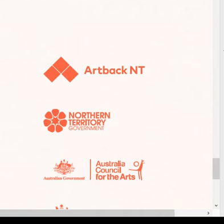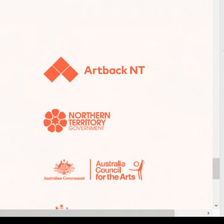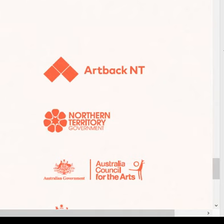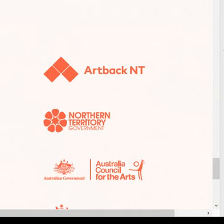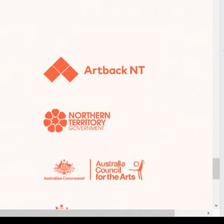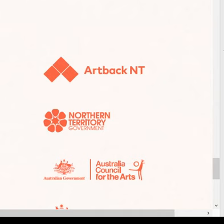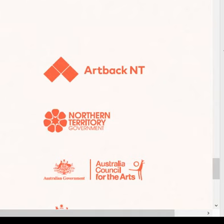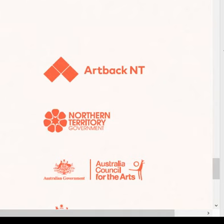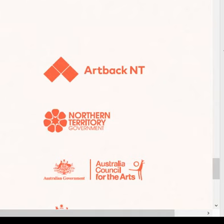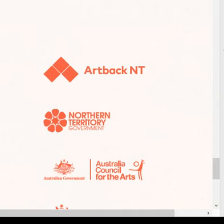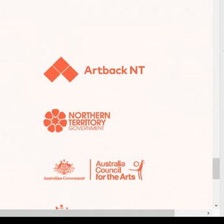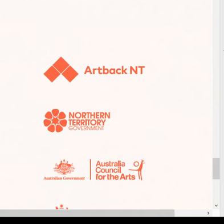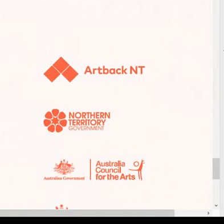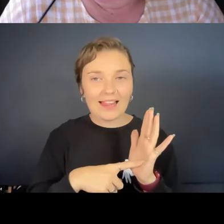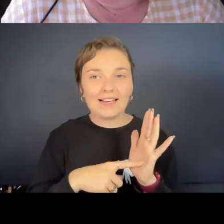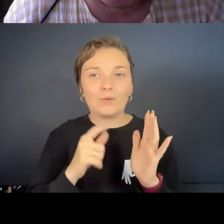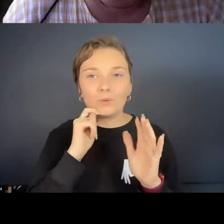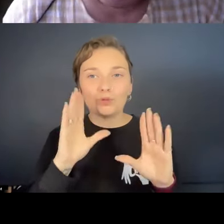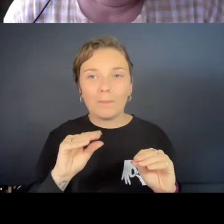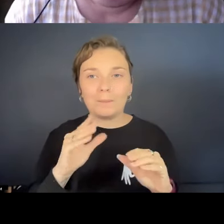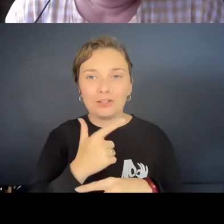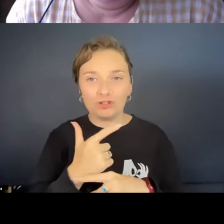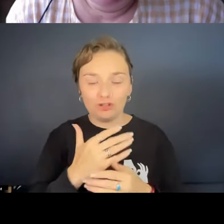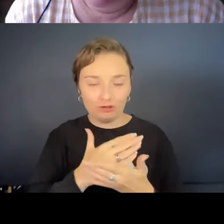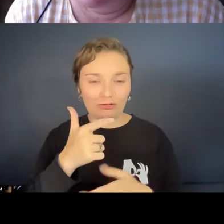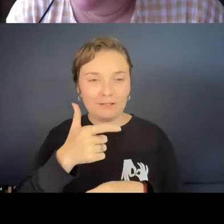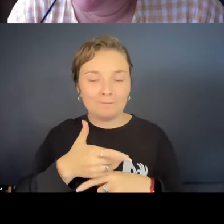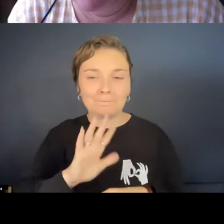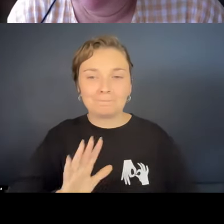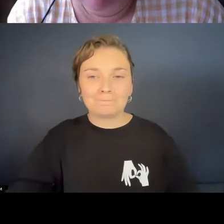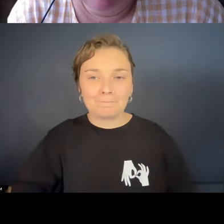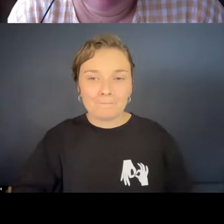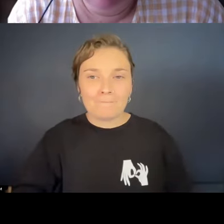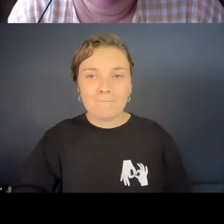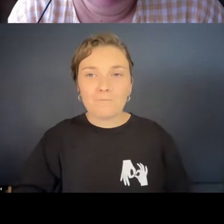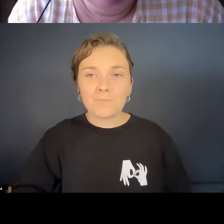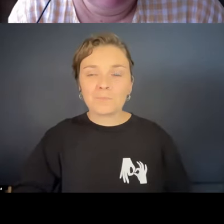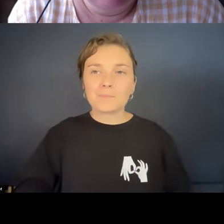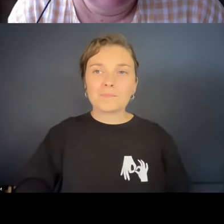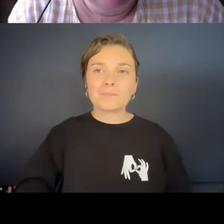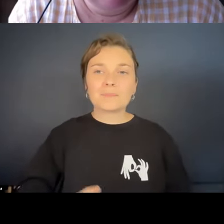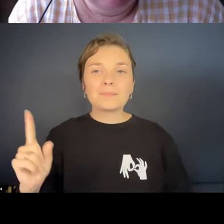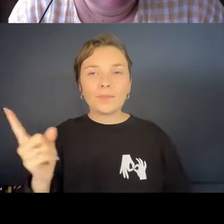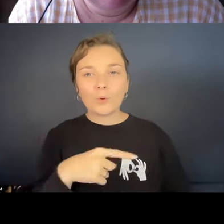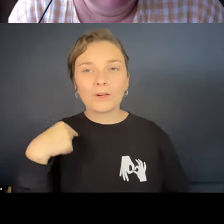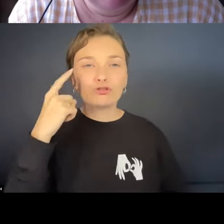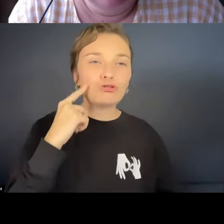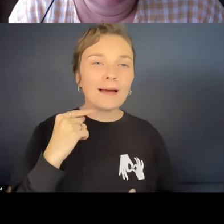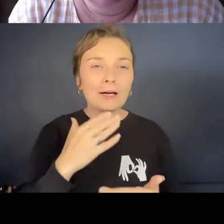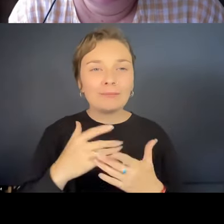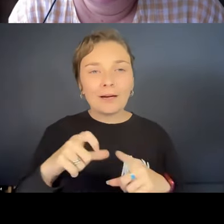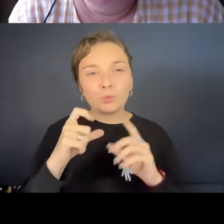there as well. So I'm going to stop sharing that screen. So as much as possible, we've tried really hard to